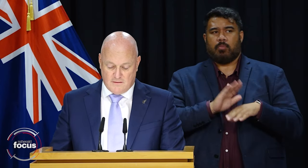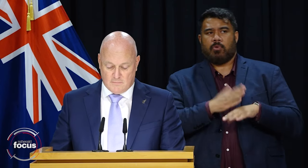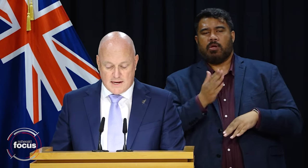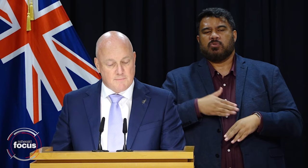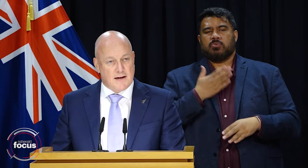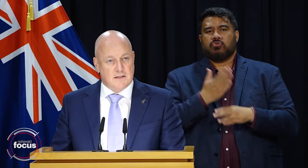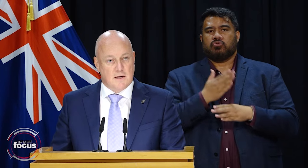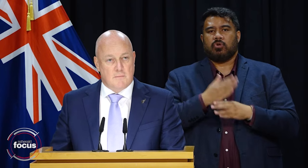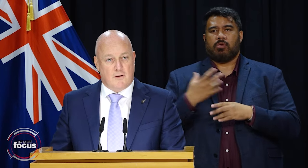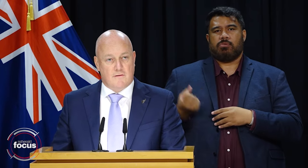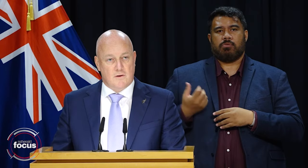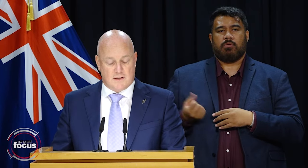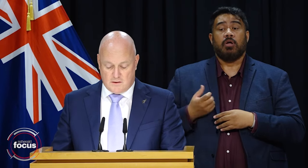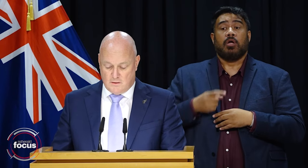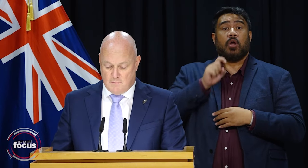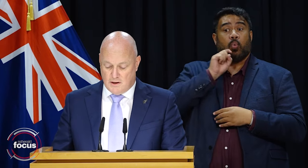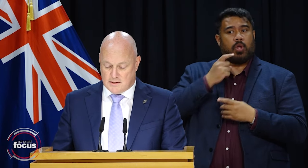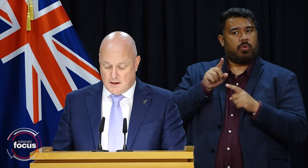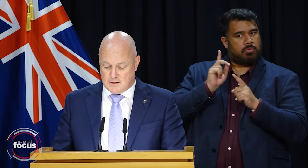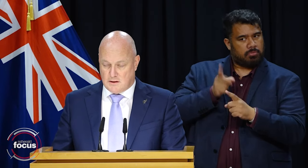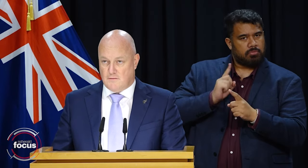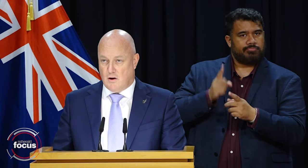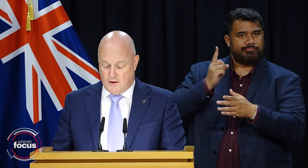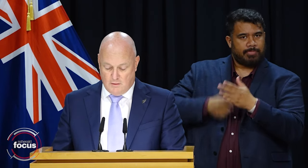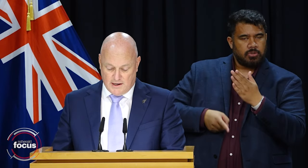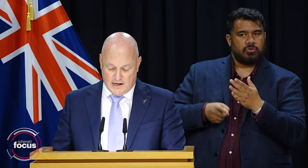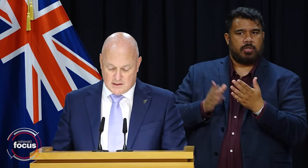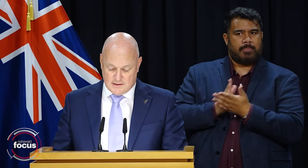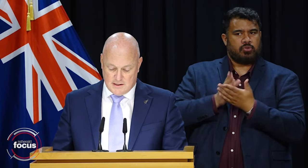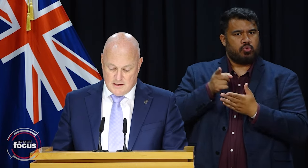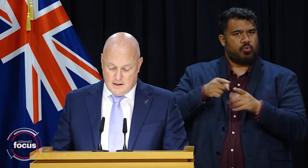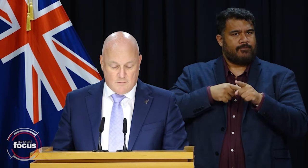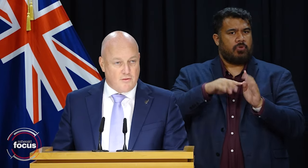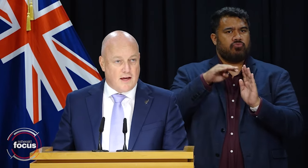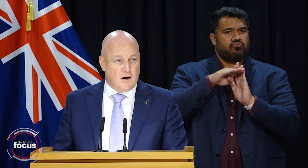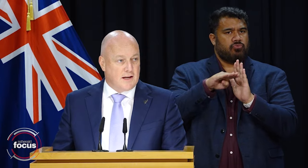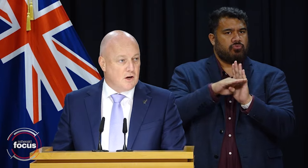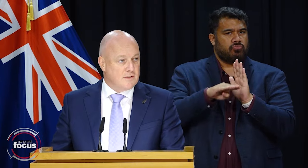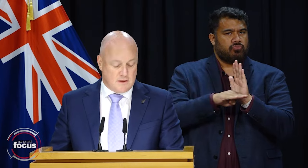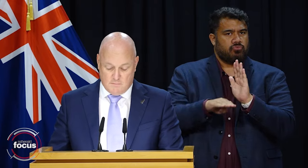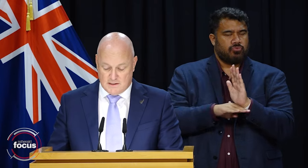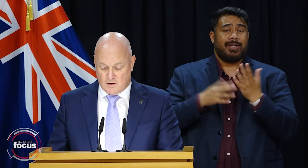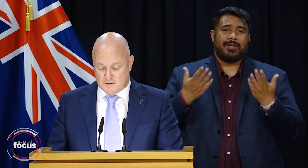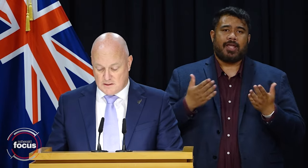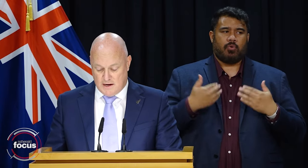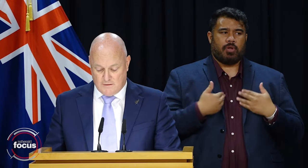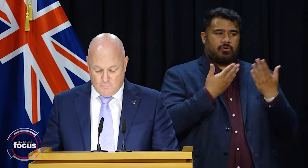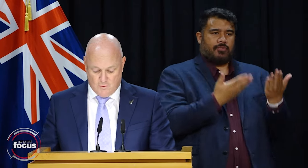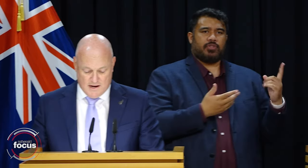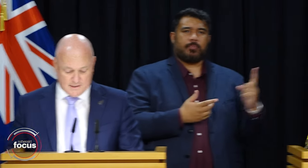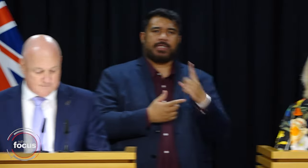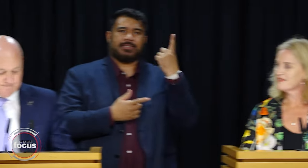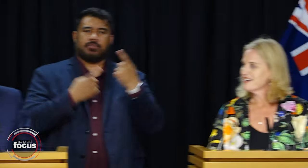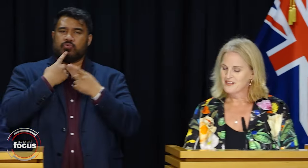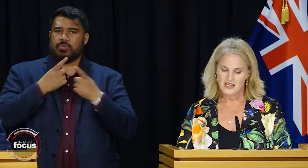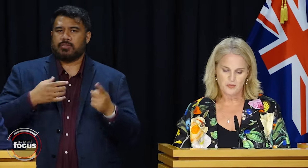that they receive from taxpayers by refusing to do their bit and to deliver on their obligations. And with that, I'll hand over to Minister Upston to make a few